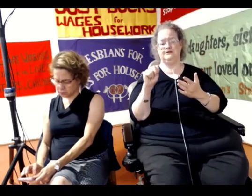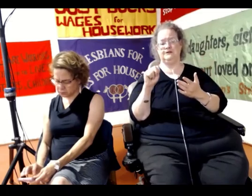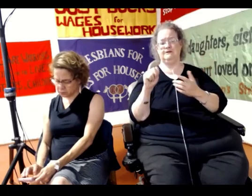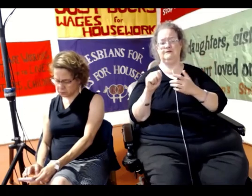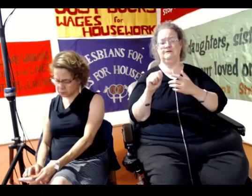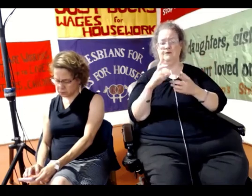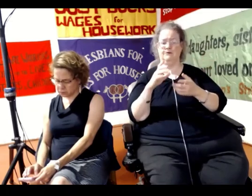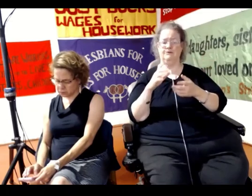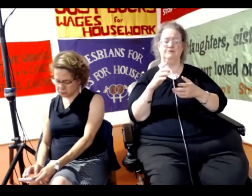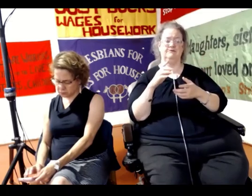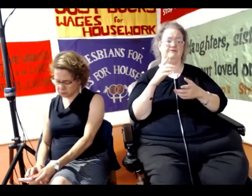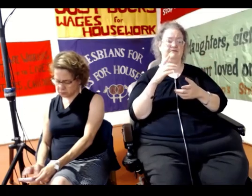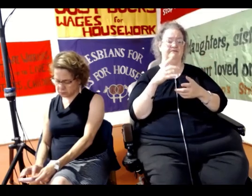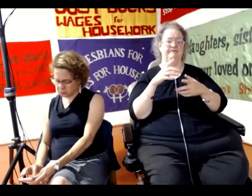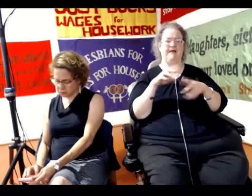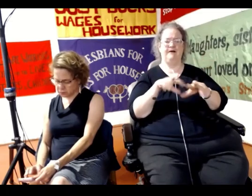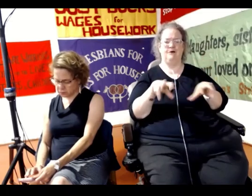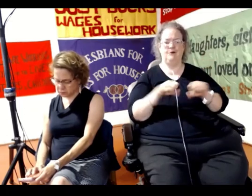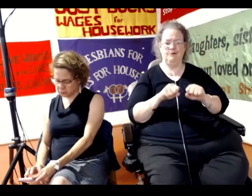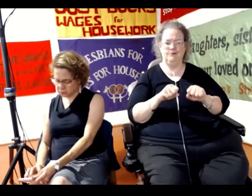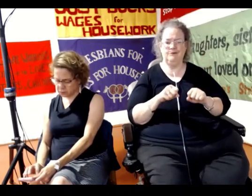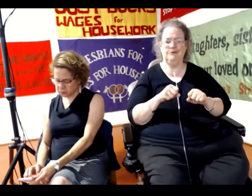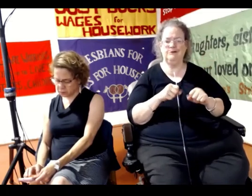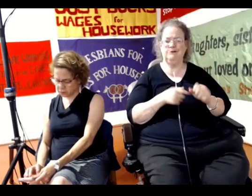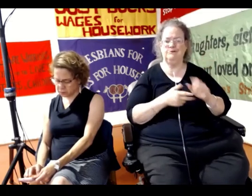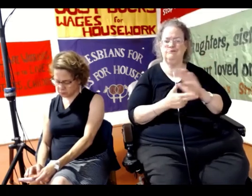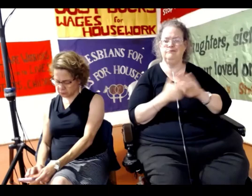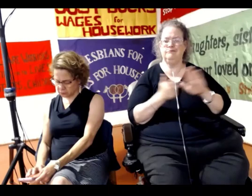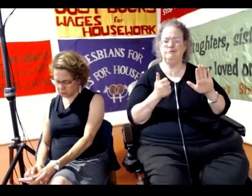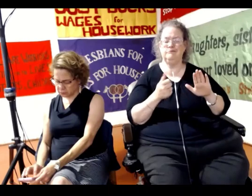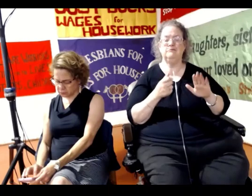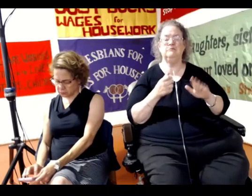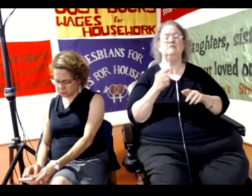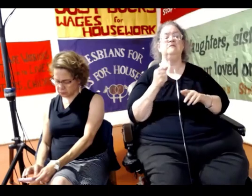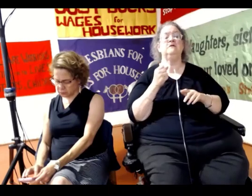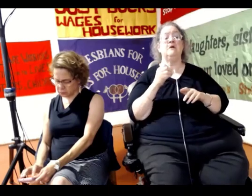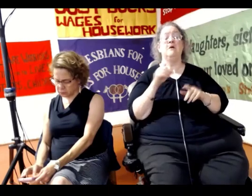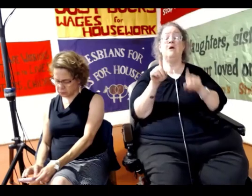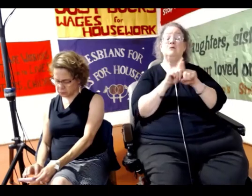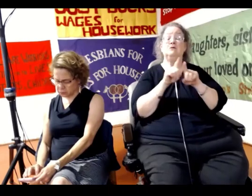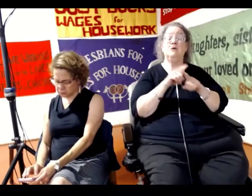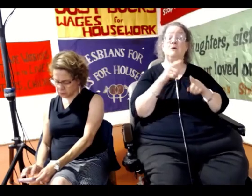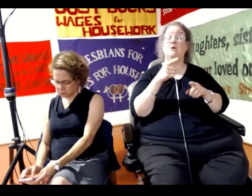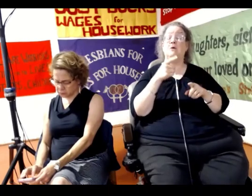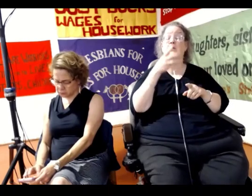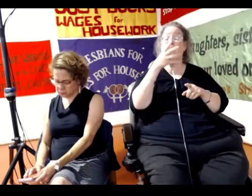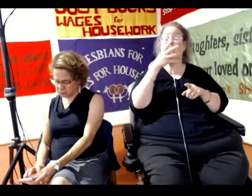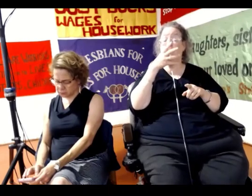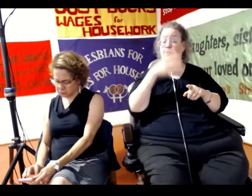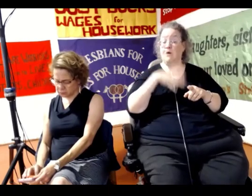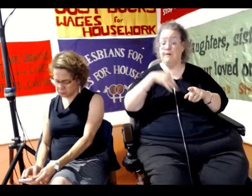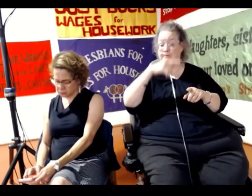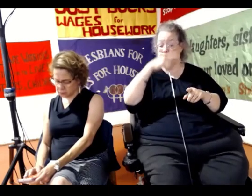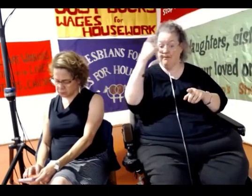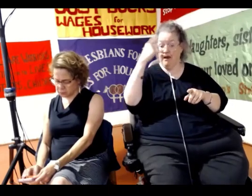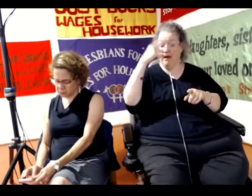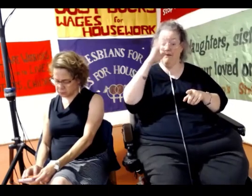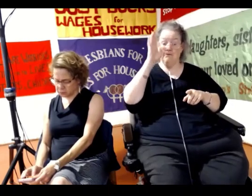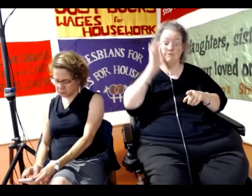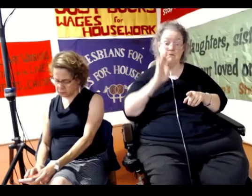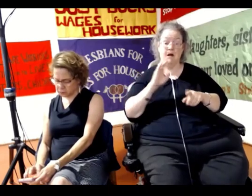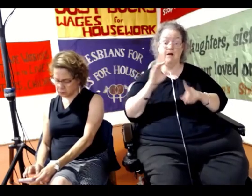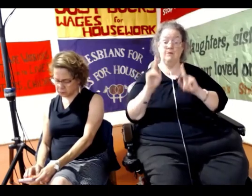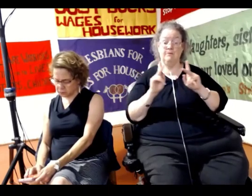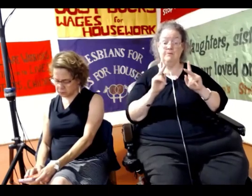organizing has often been led by trans women of color, who, for example, won repeal of the loitering law